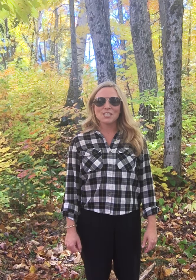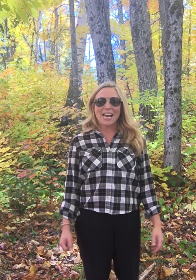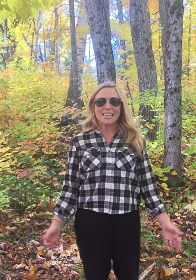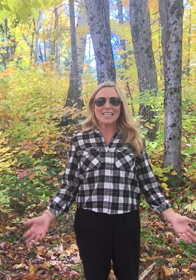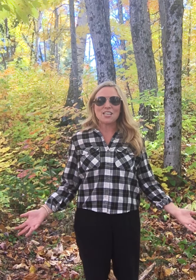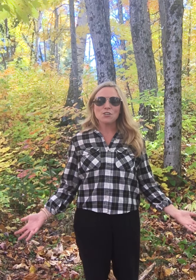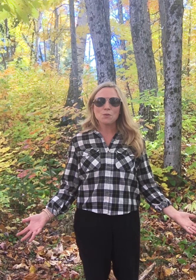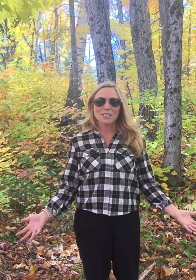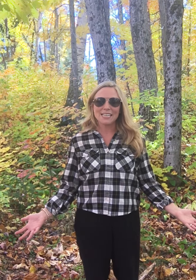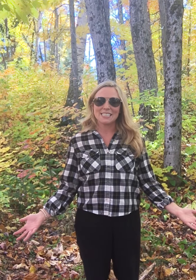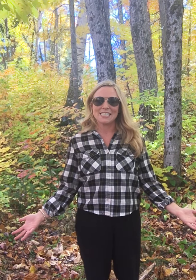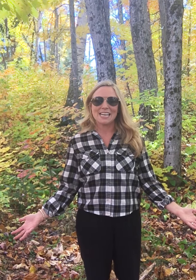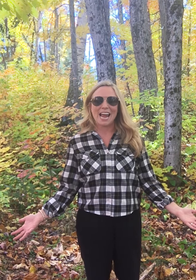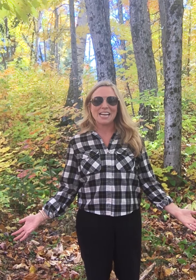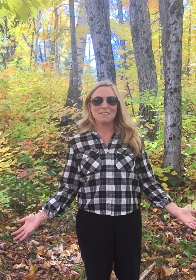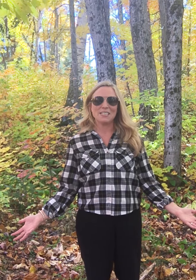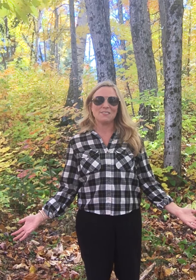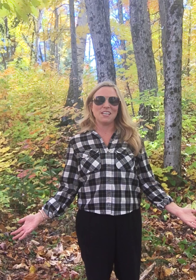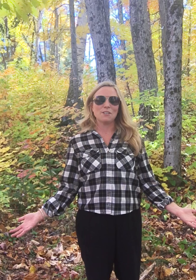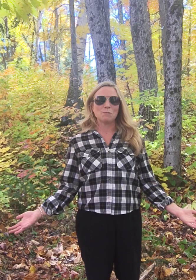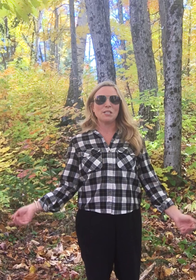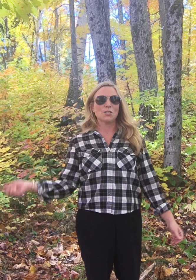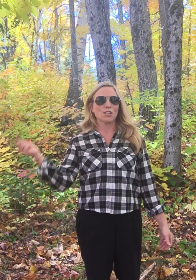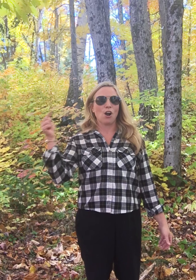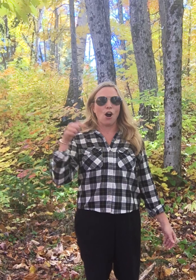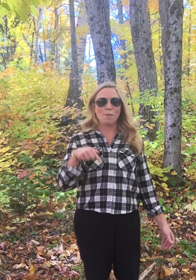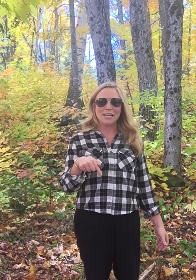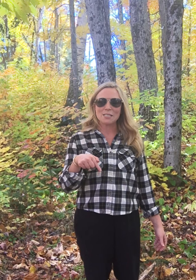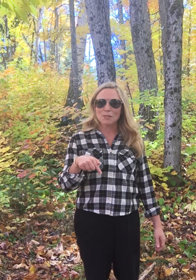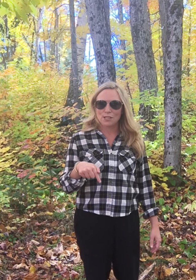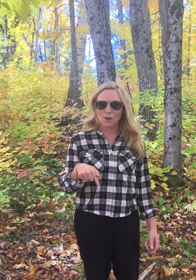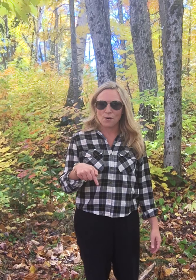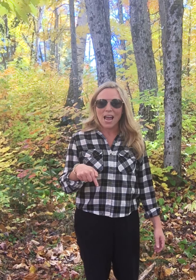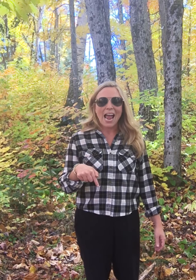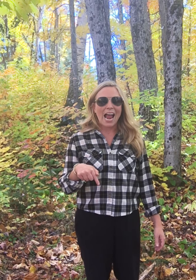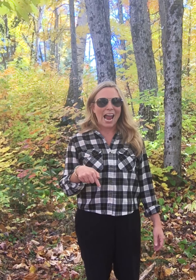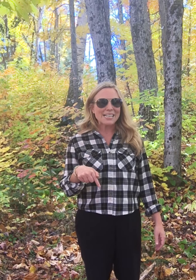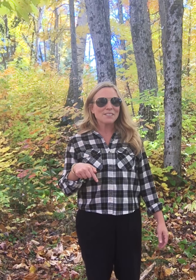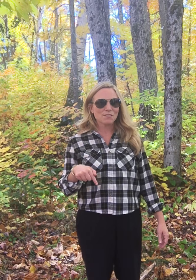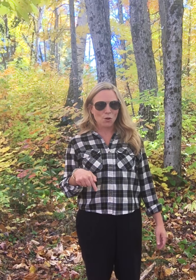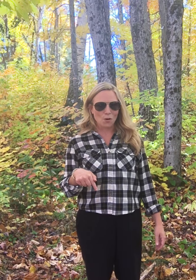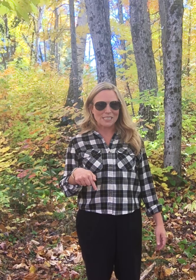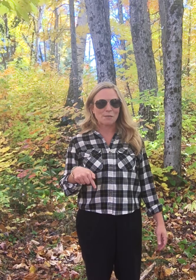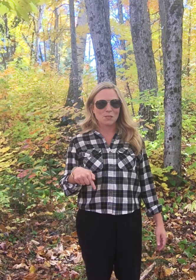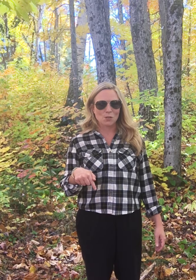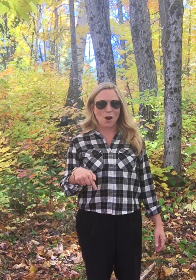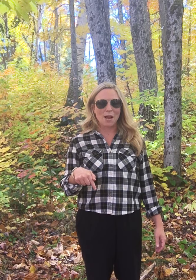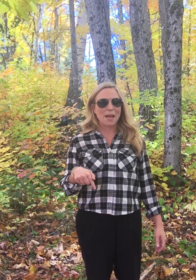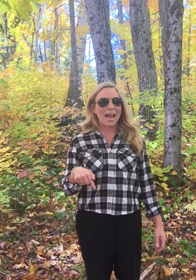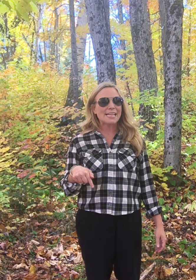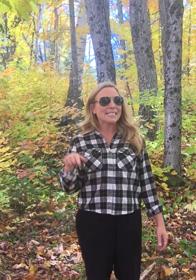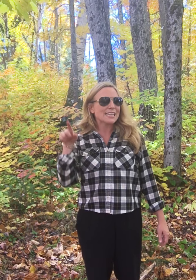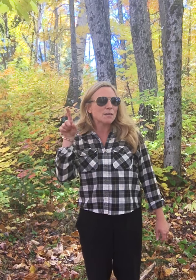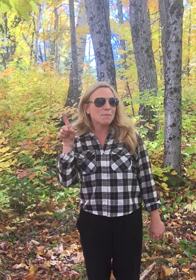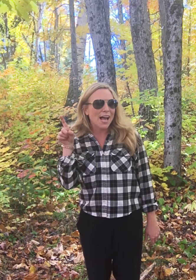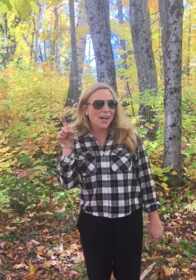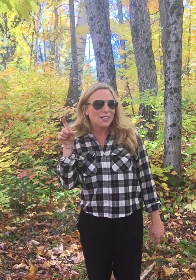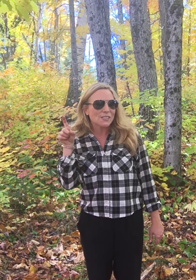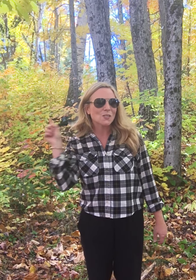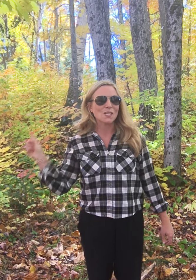there's anything that you would like to see in any of these videos be sure to comment below and of course subscribe and hit the bell so